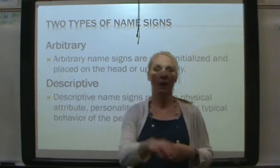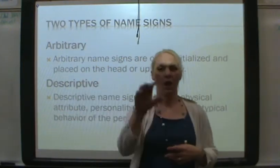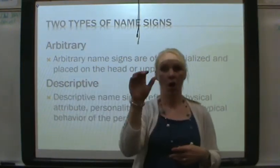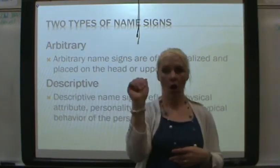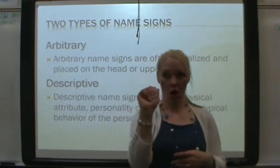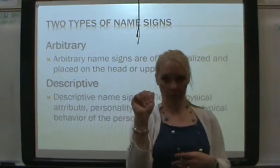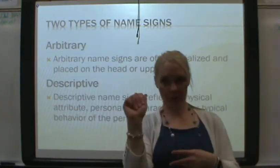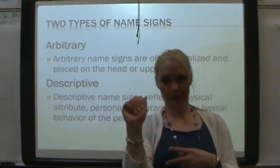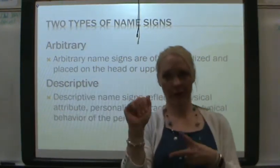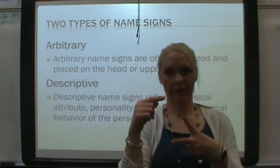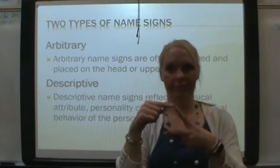Arbitrary.